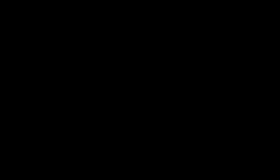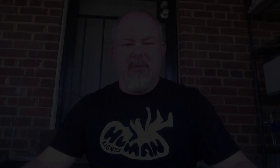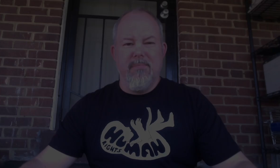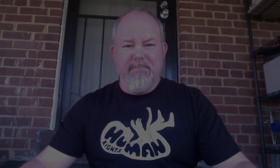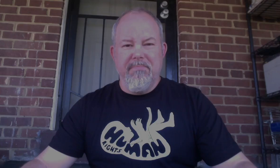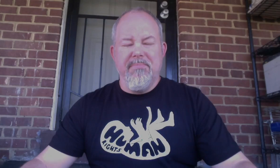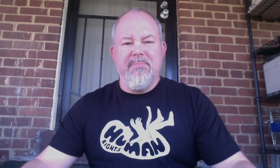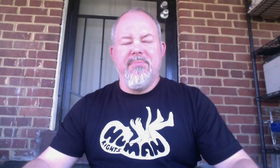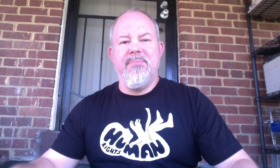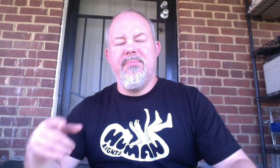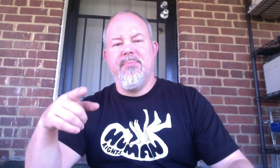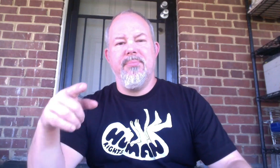BIRDS